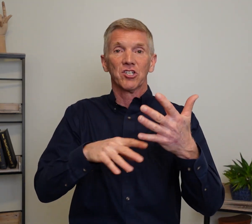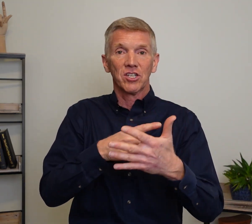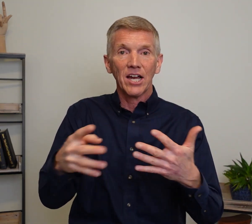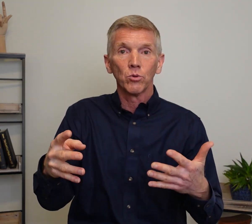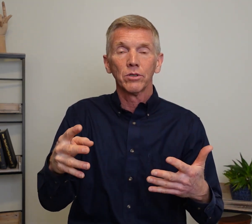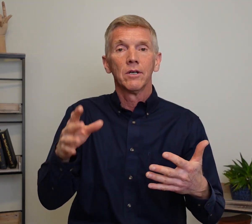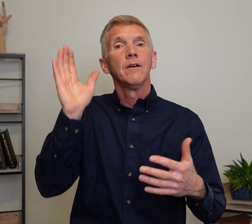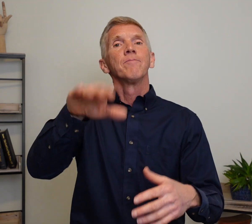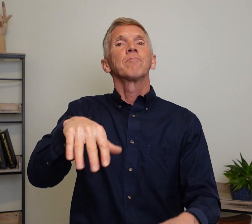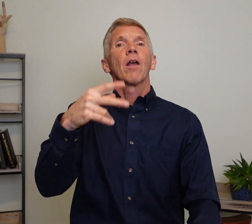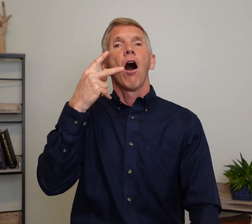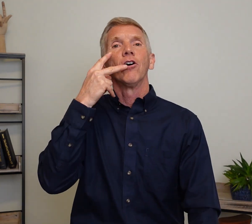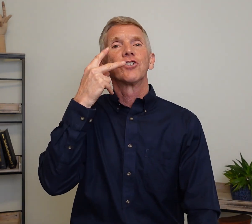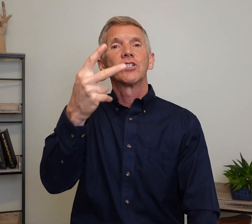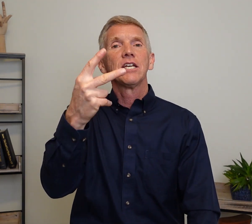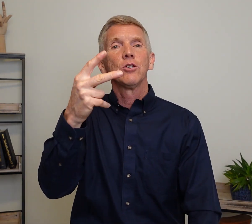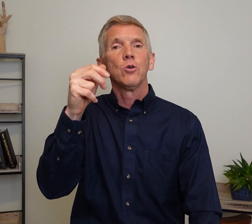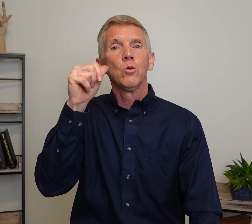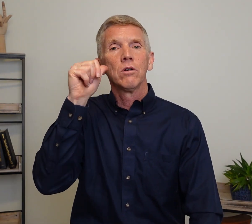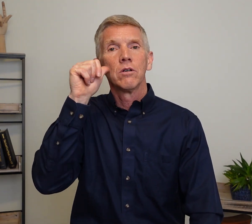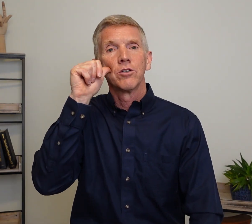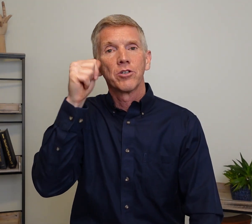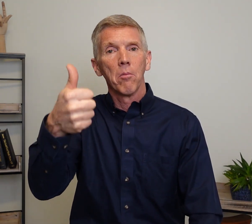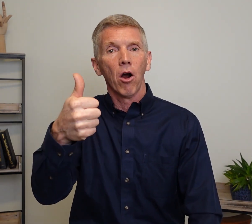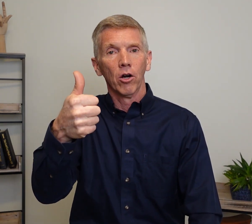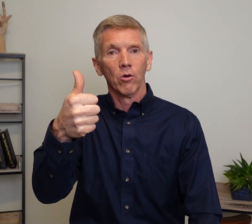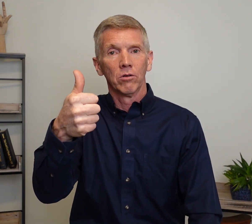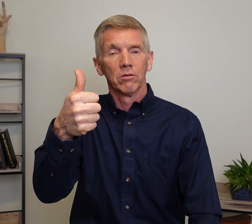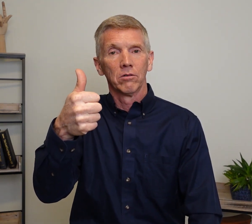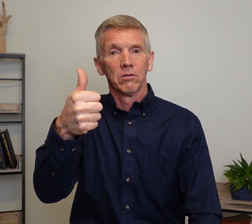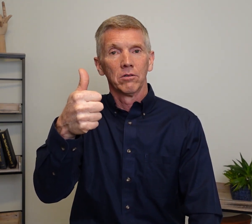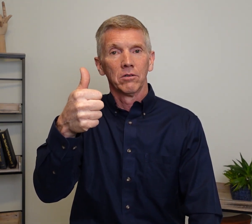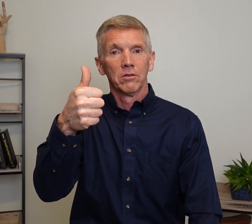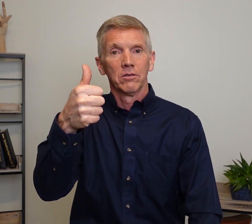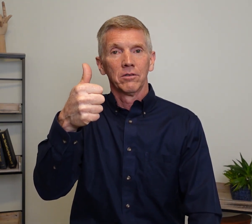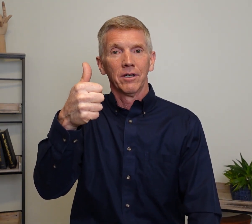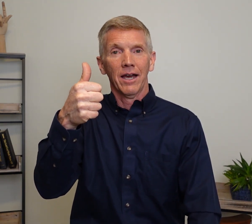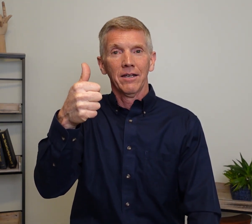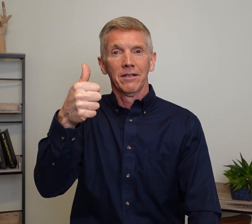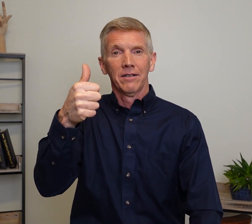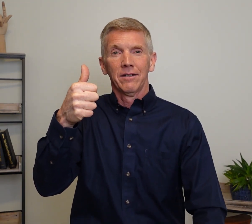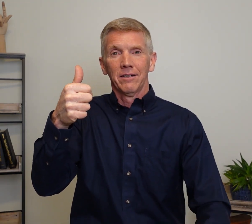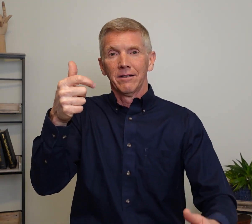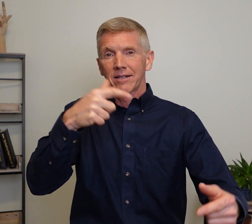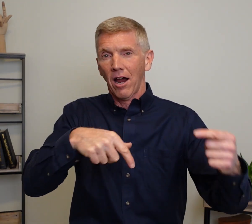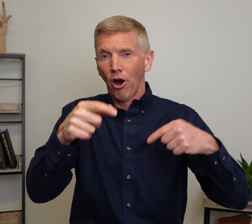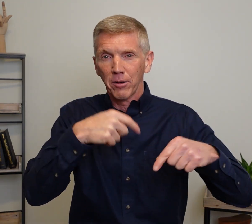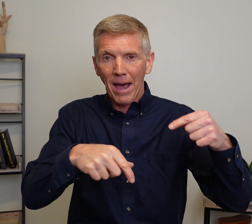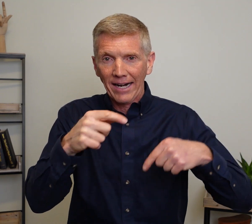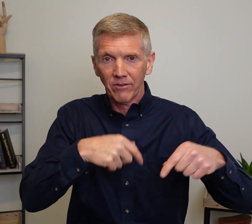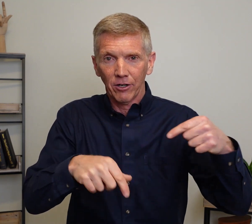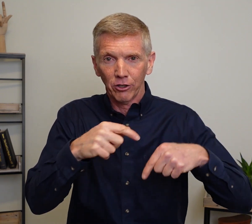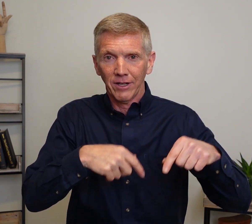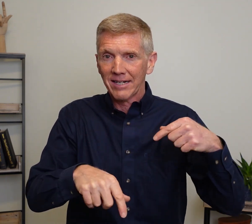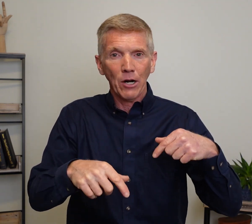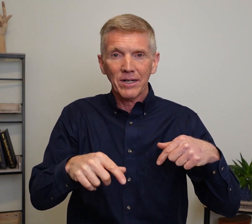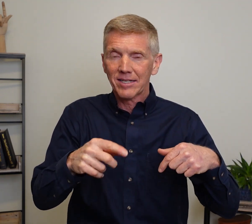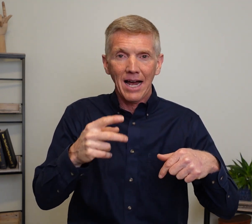scheduled. I'll see you tomorrow. Okay. Let's kind harken back to that earlier lesson. How do we design.